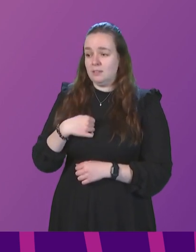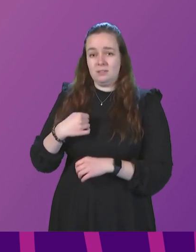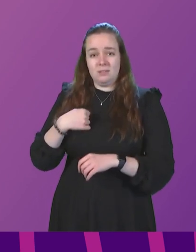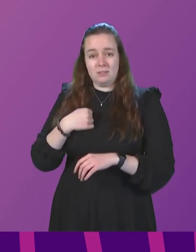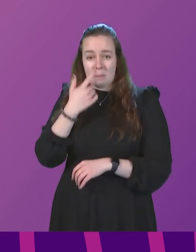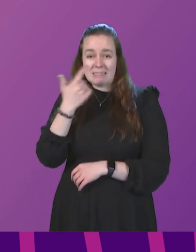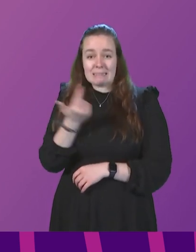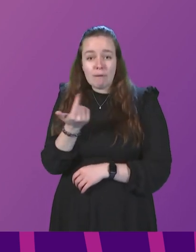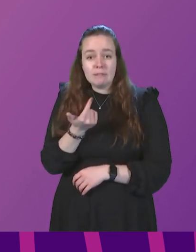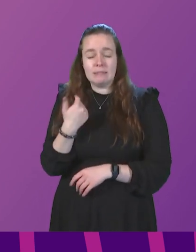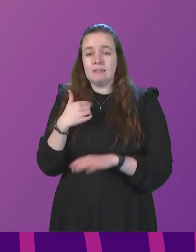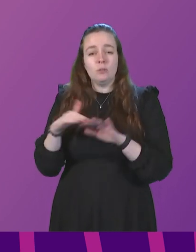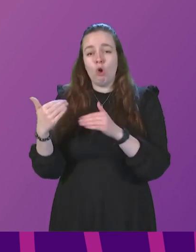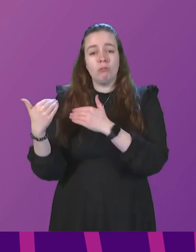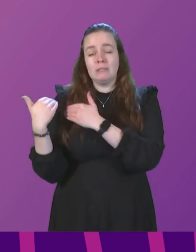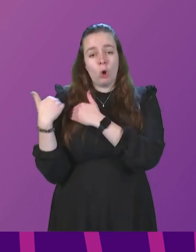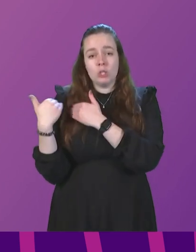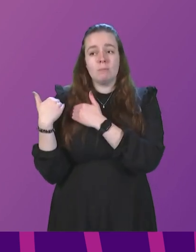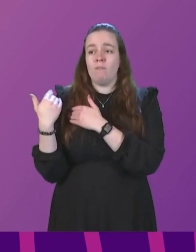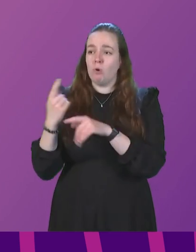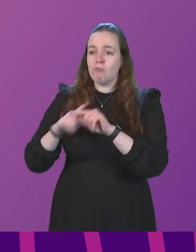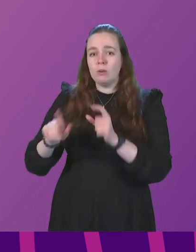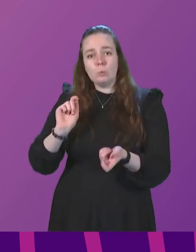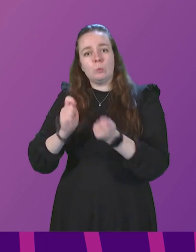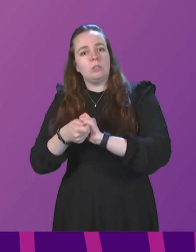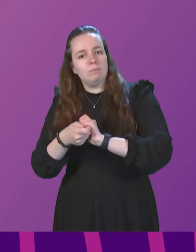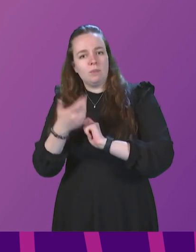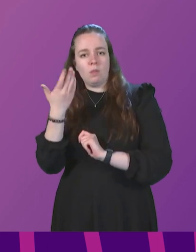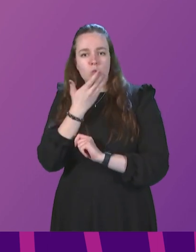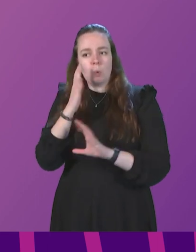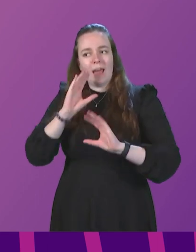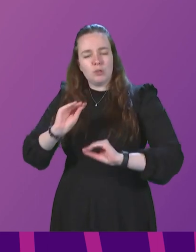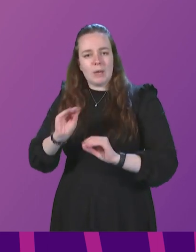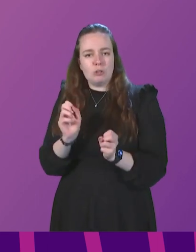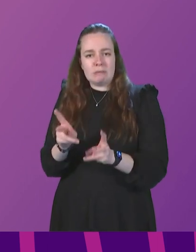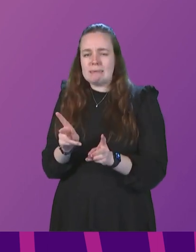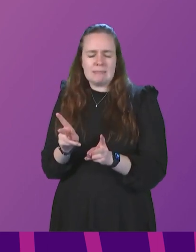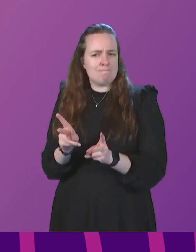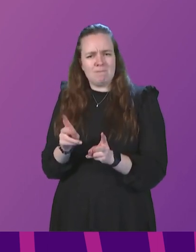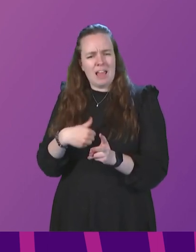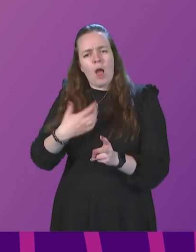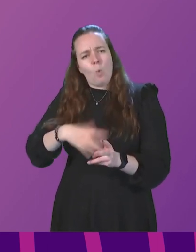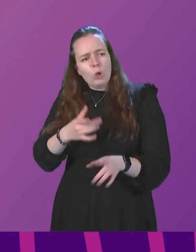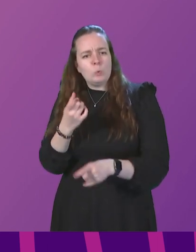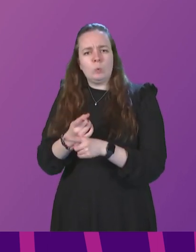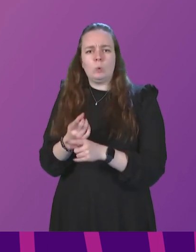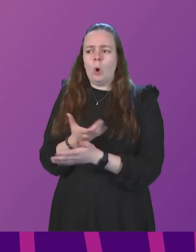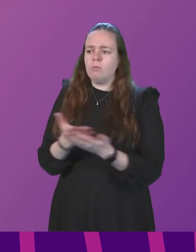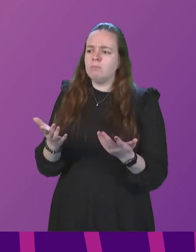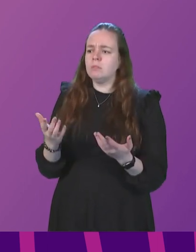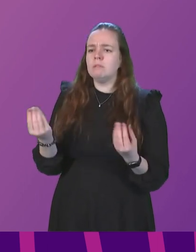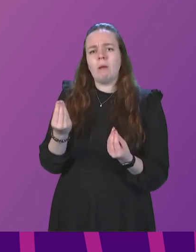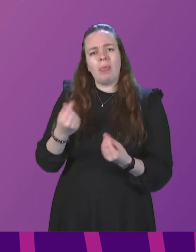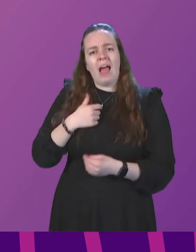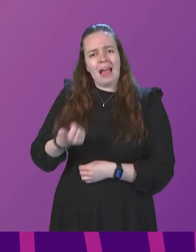job to carry the weight of changing the education system on her shoulders. I would rather talk to you about something I expect